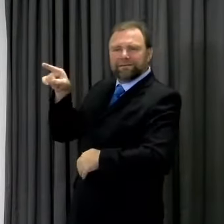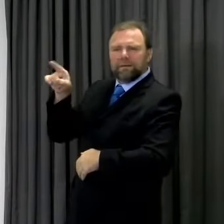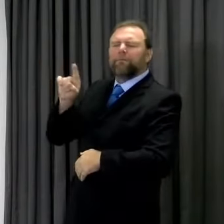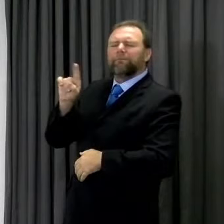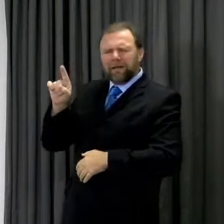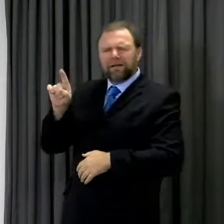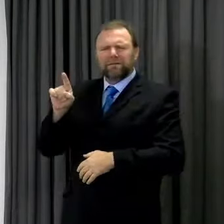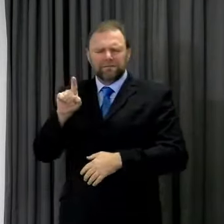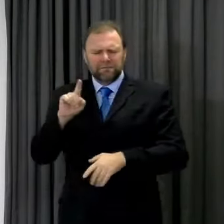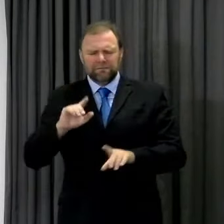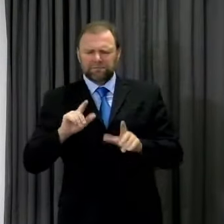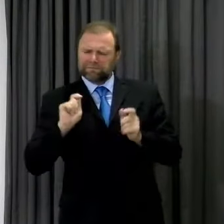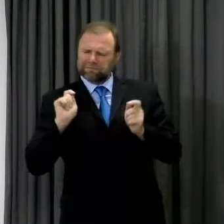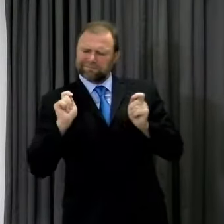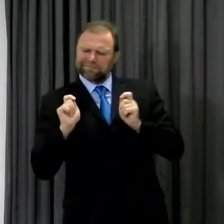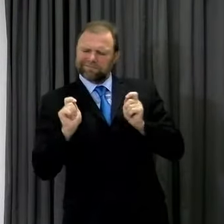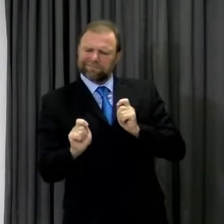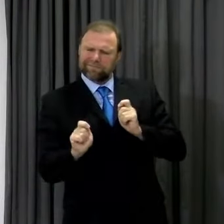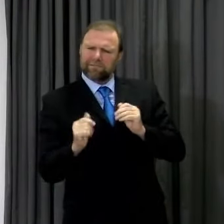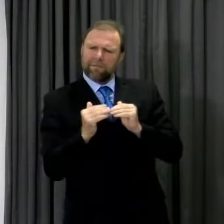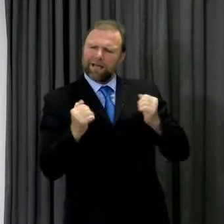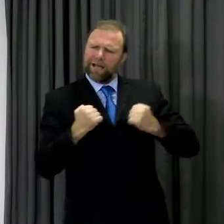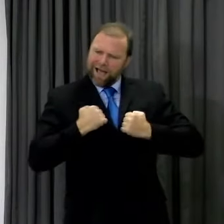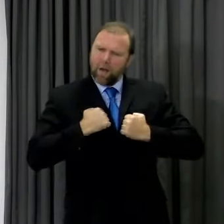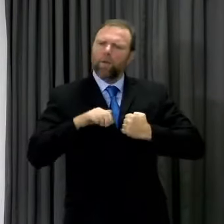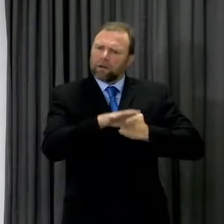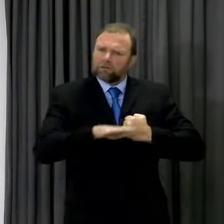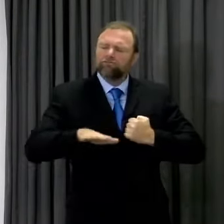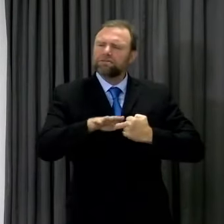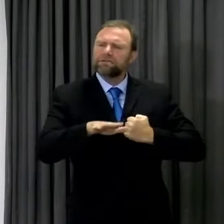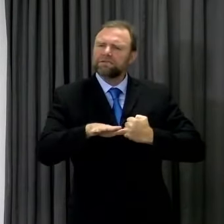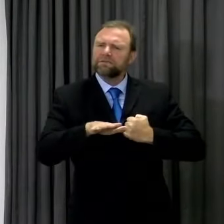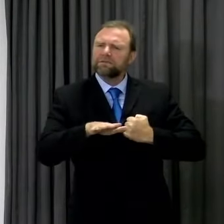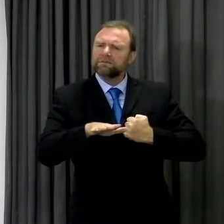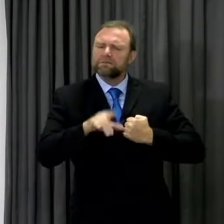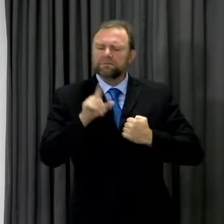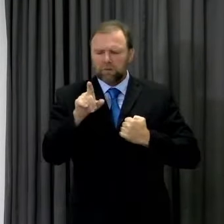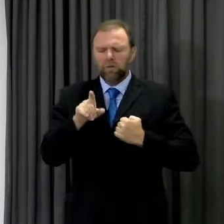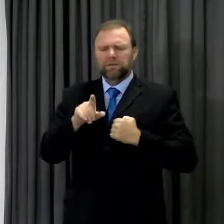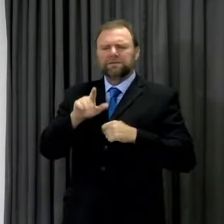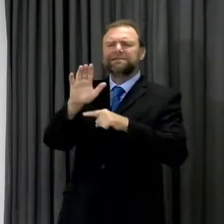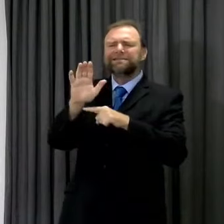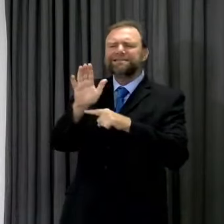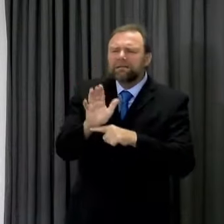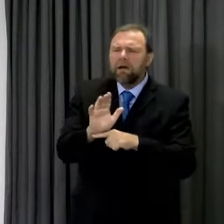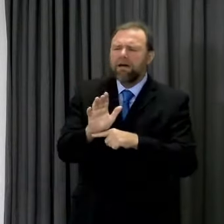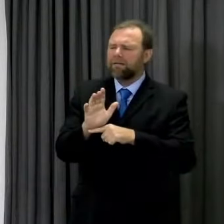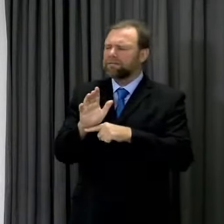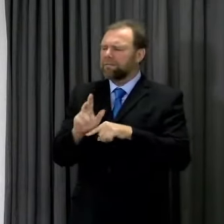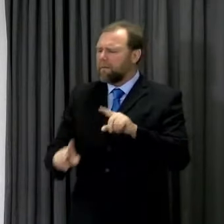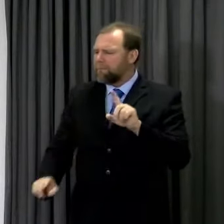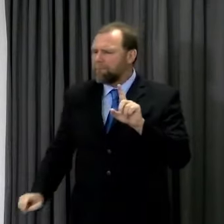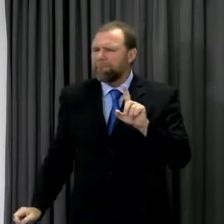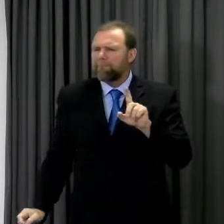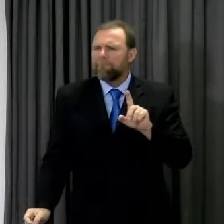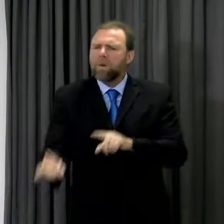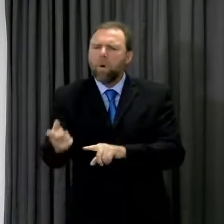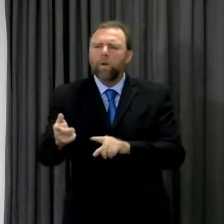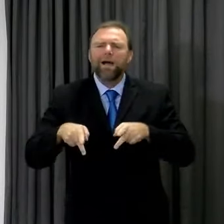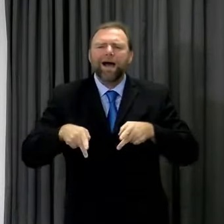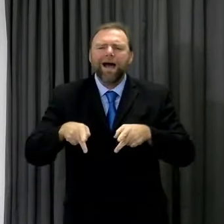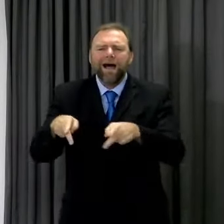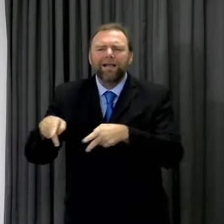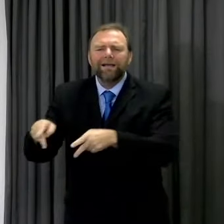face here in our country. Sinemas, bowling alleys and other indoor entertainment